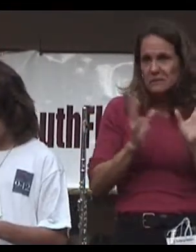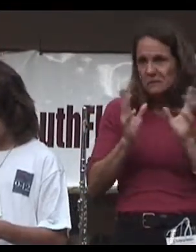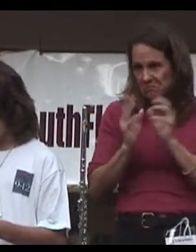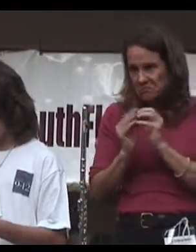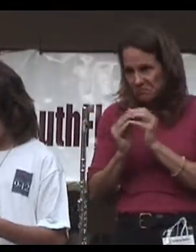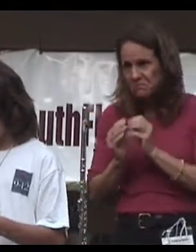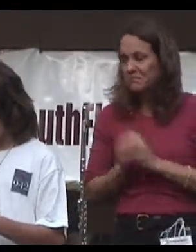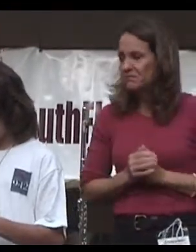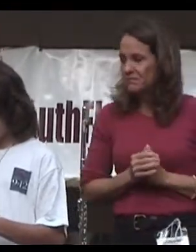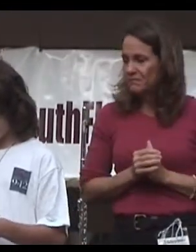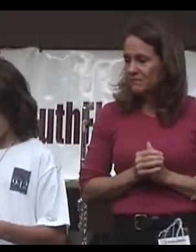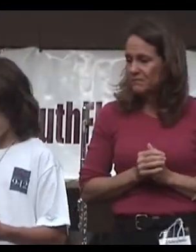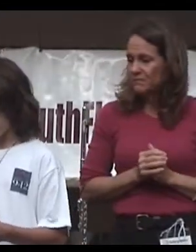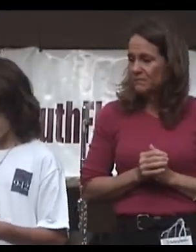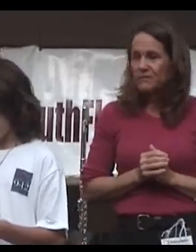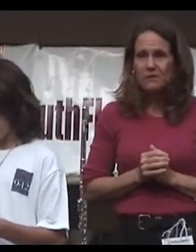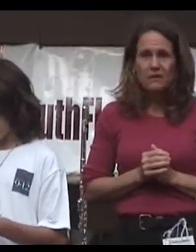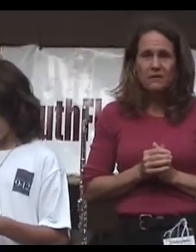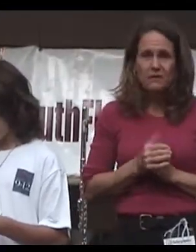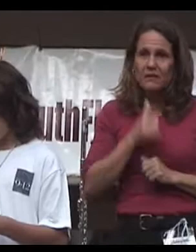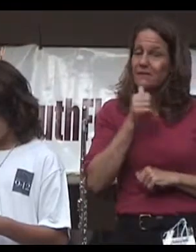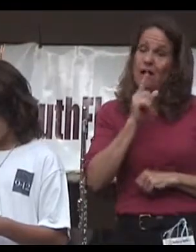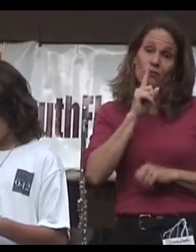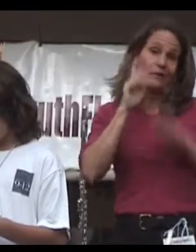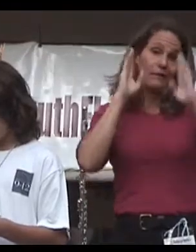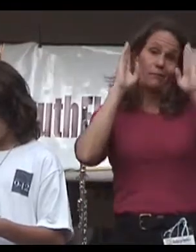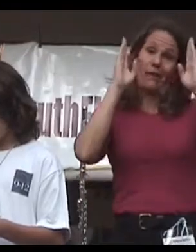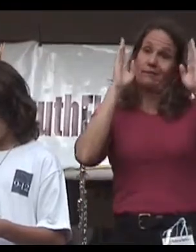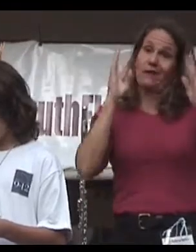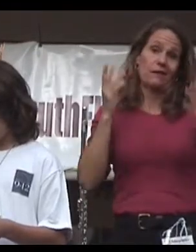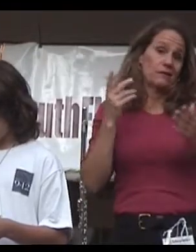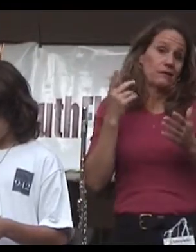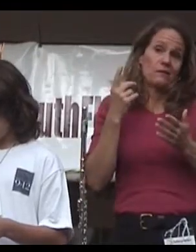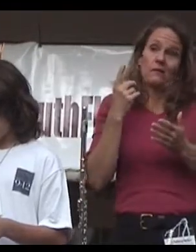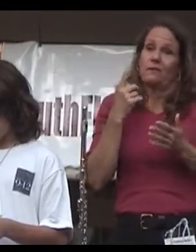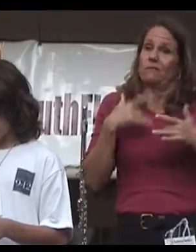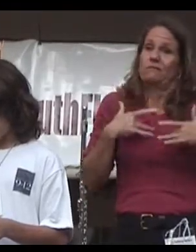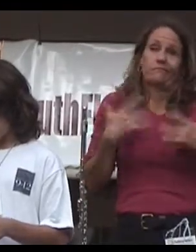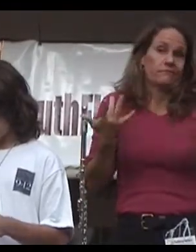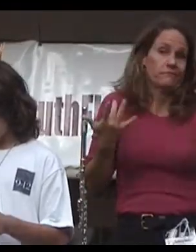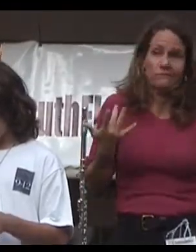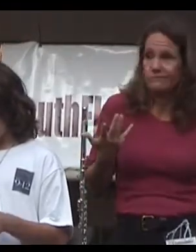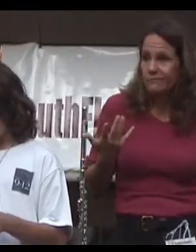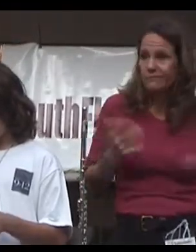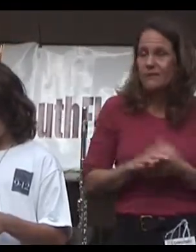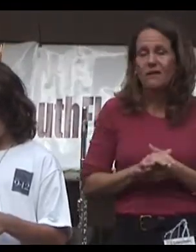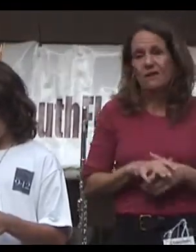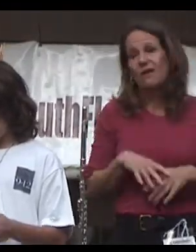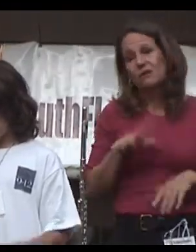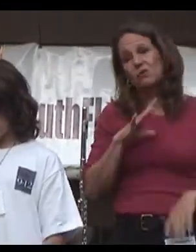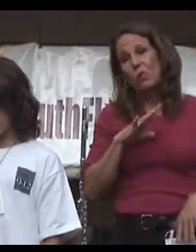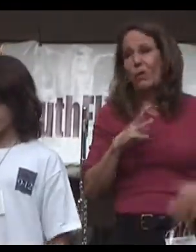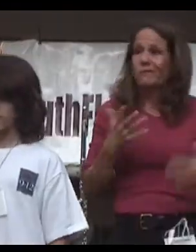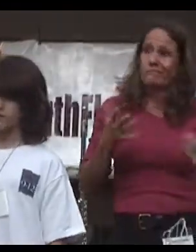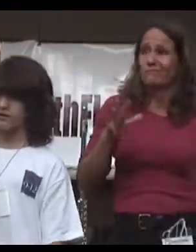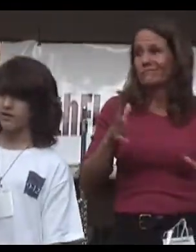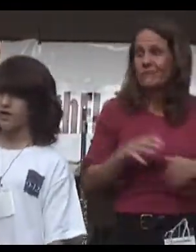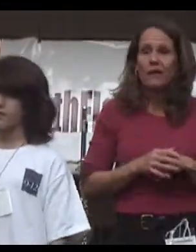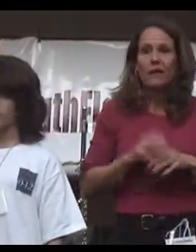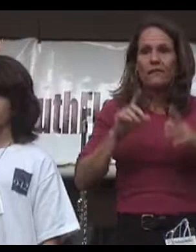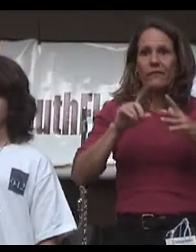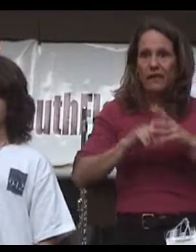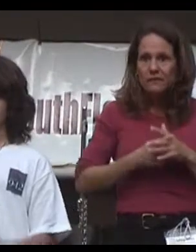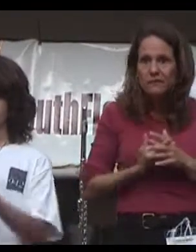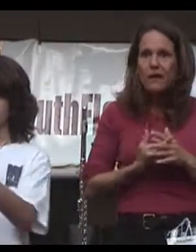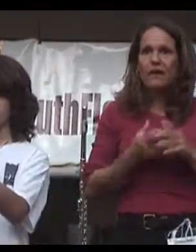I didn't really pay attention to what they were doing that much. I'm like, oh, that's pretty cool. And then they started